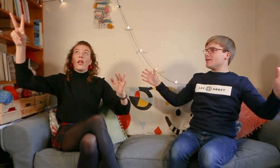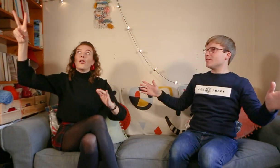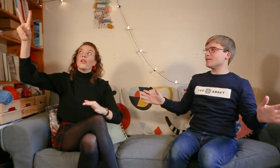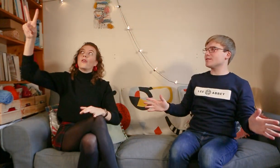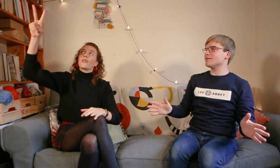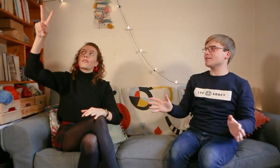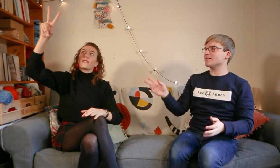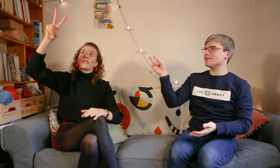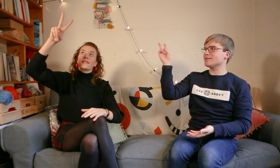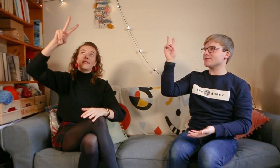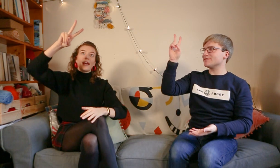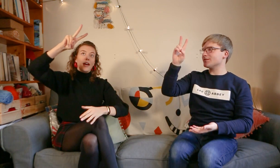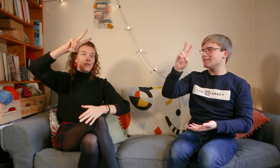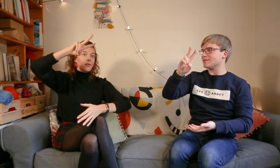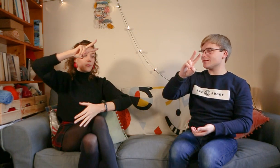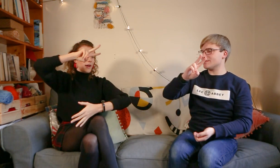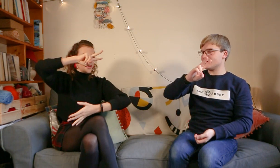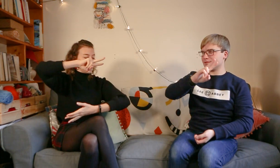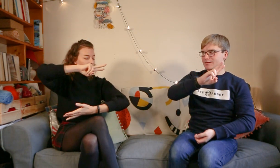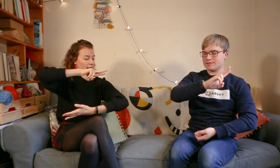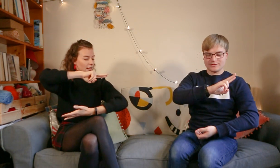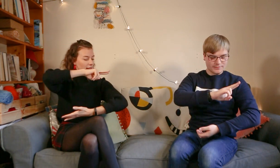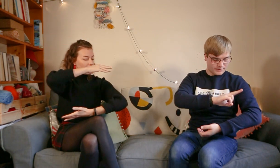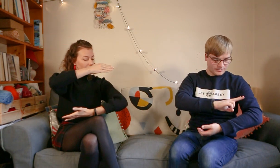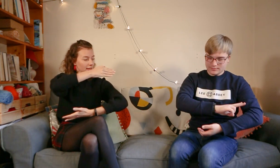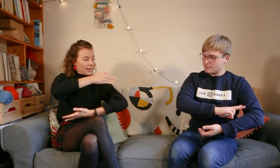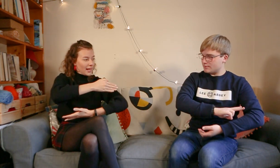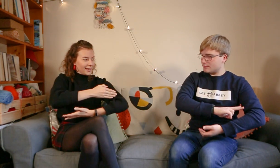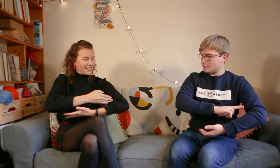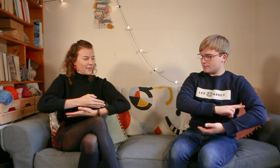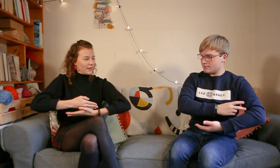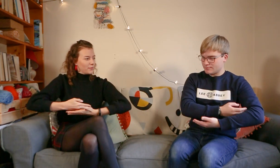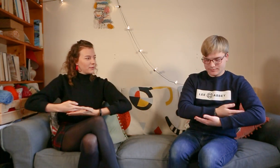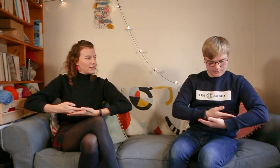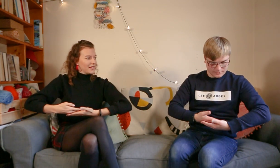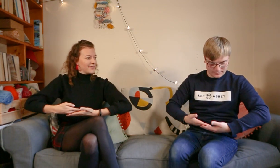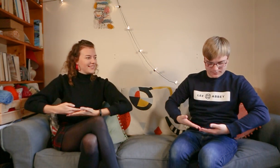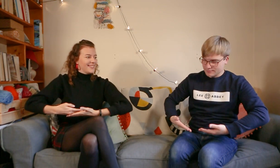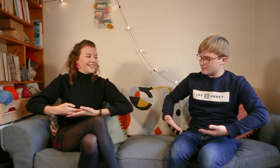Look down where he lay. Lovely. We'll do this. Nice.